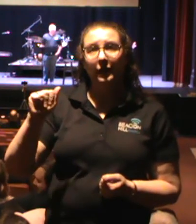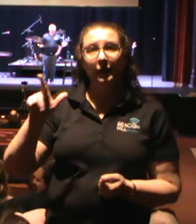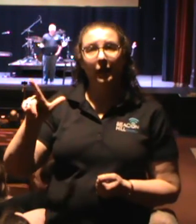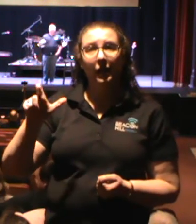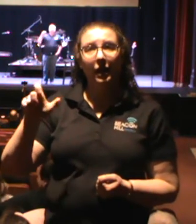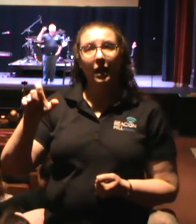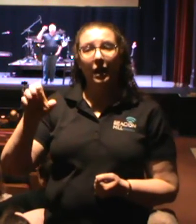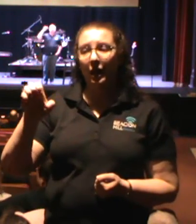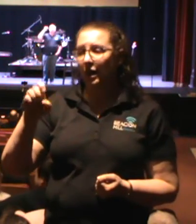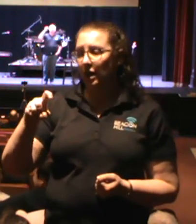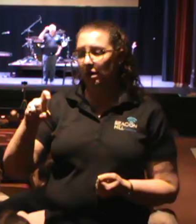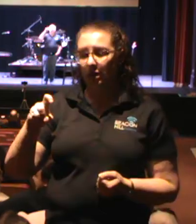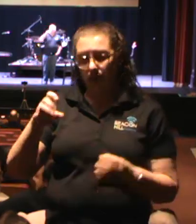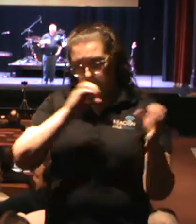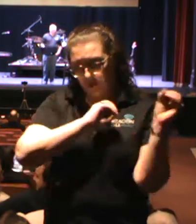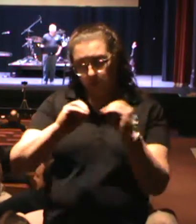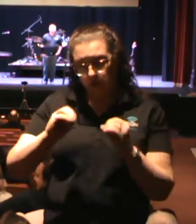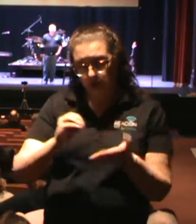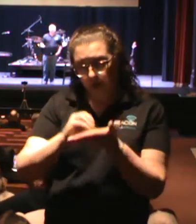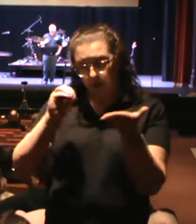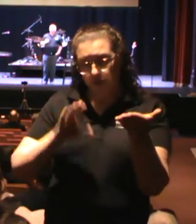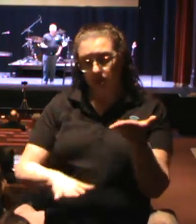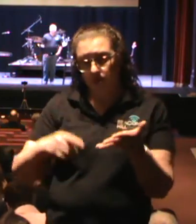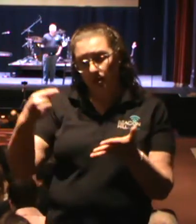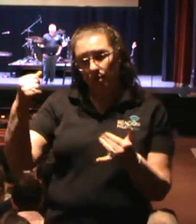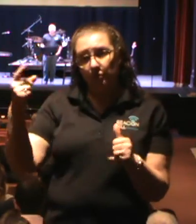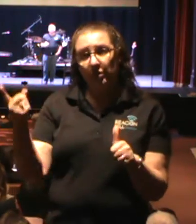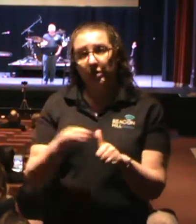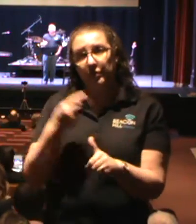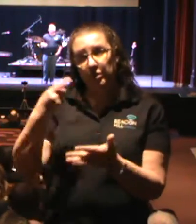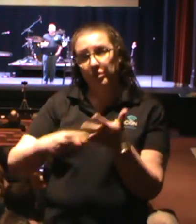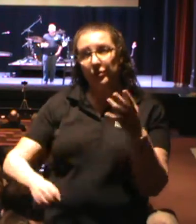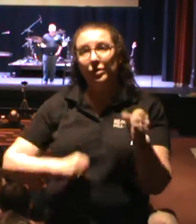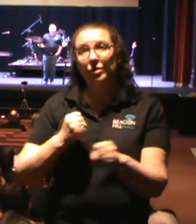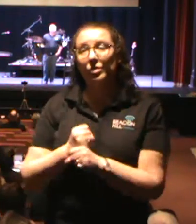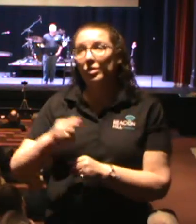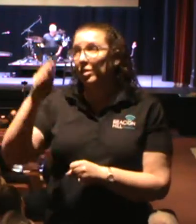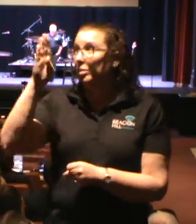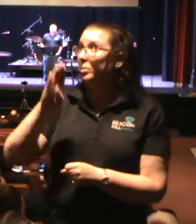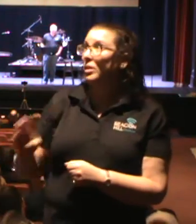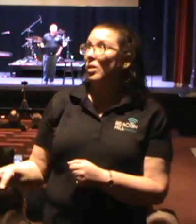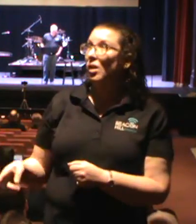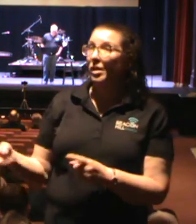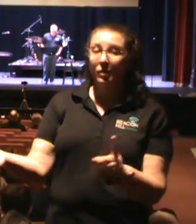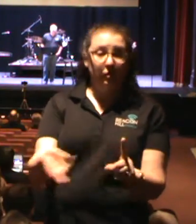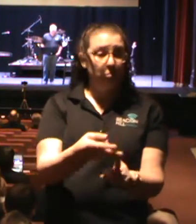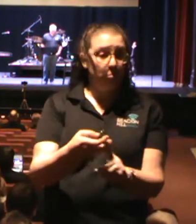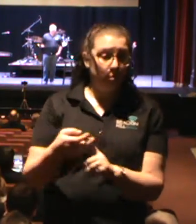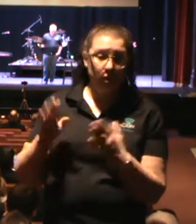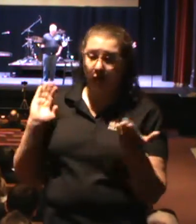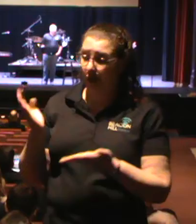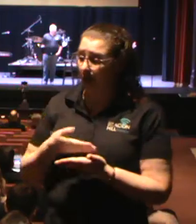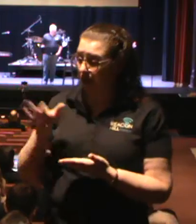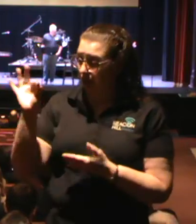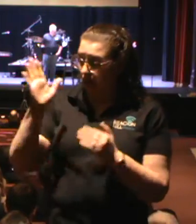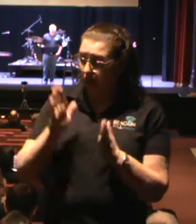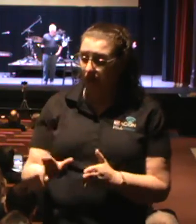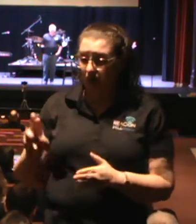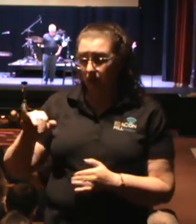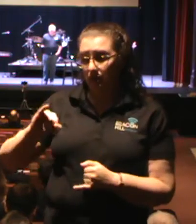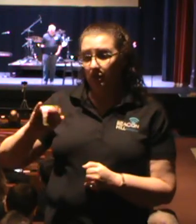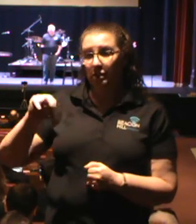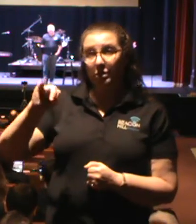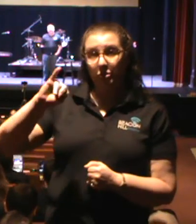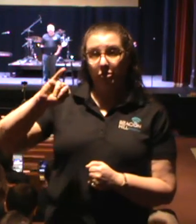the first couple of years, and they were faithful doing that, I'm thankful that God brought us Pastor Nigel Heighton to bring our students,